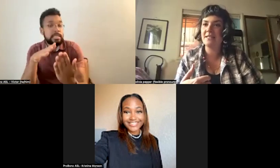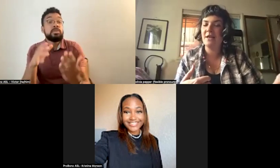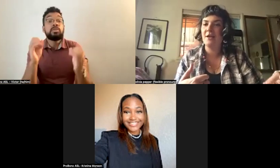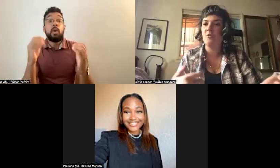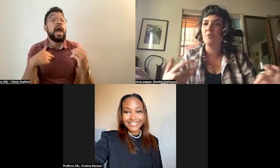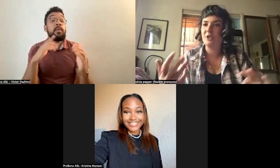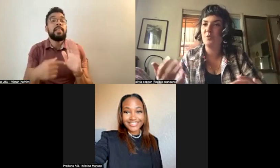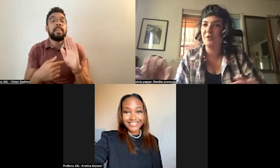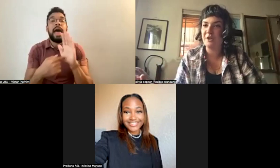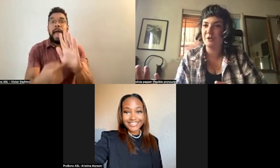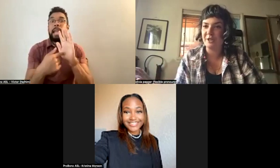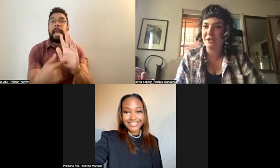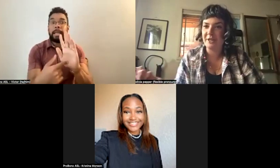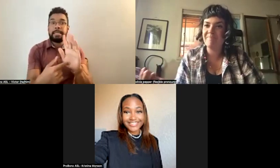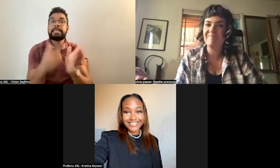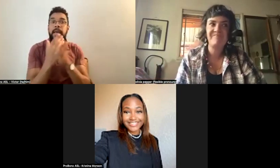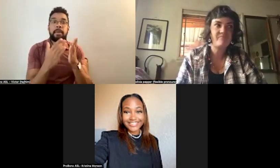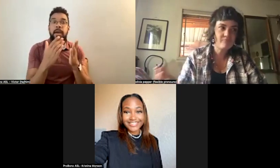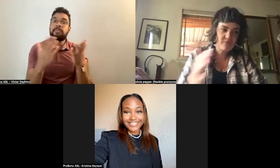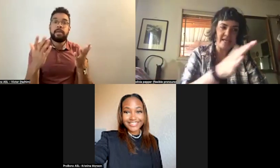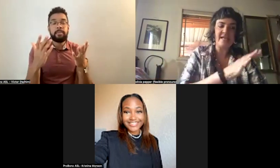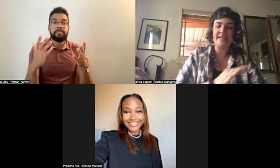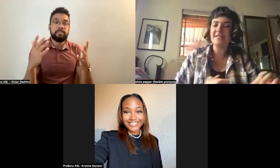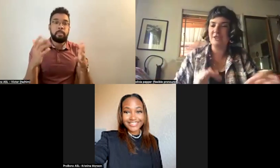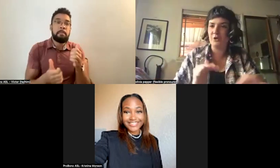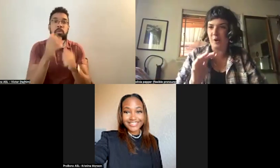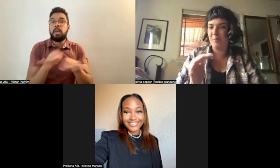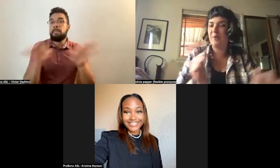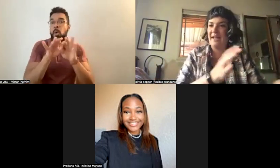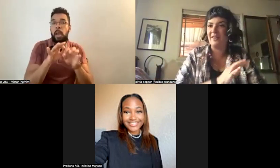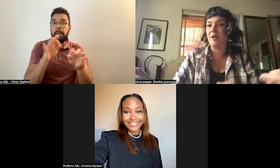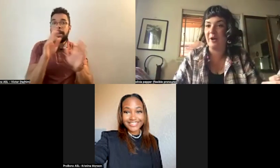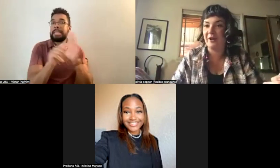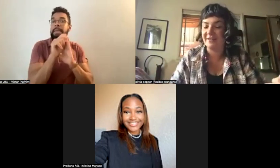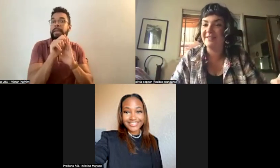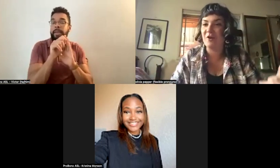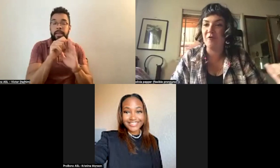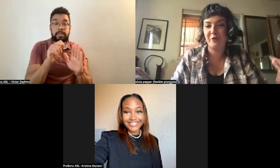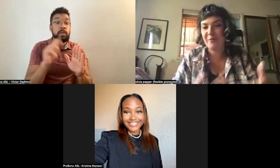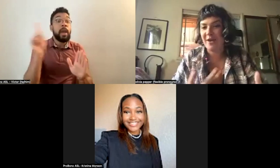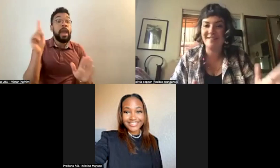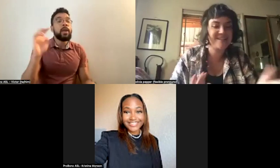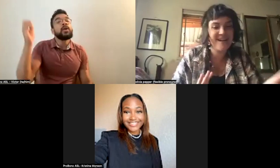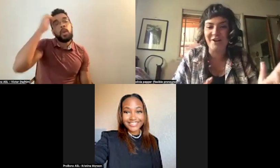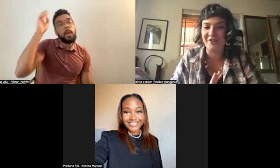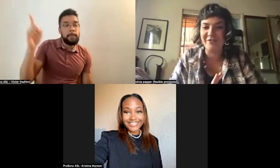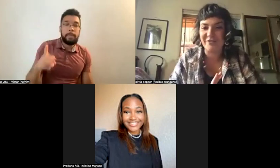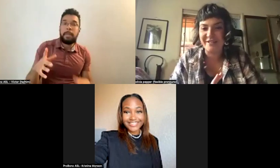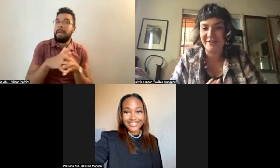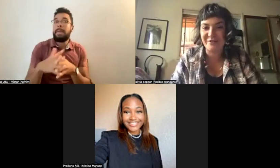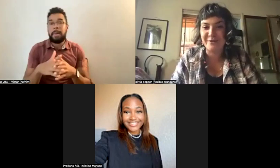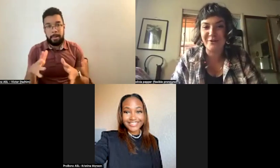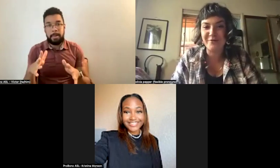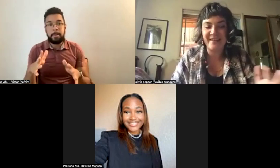this ritual theater tradition in Europe and the Americas over the past 150